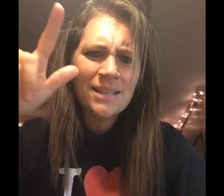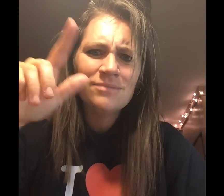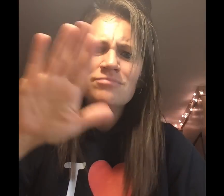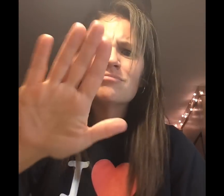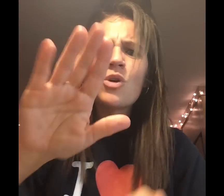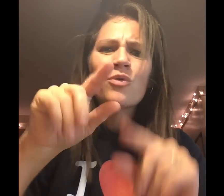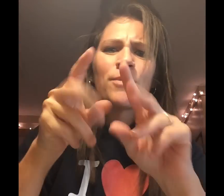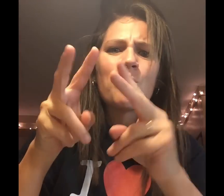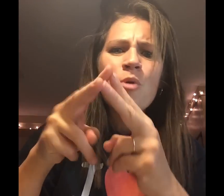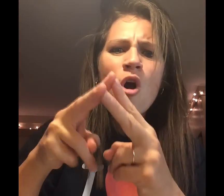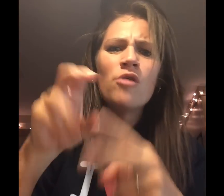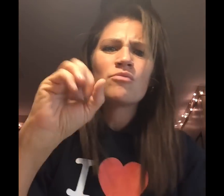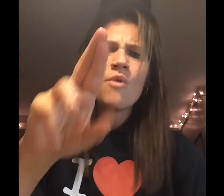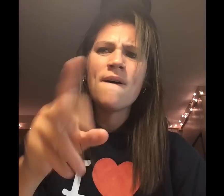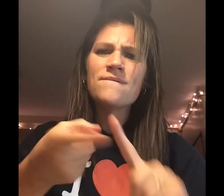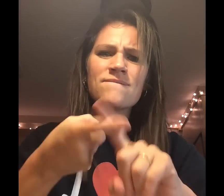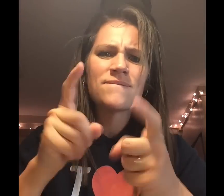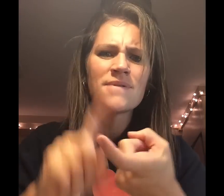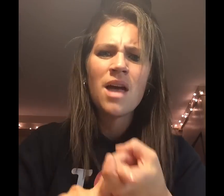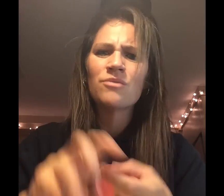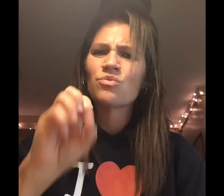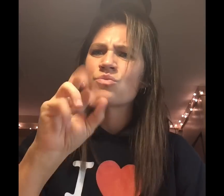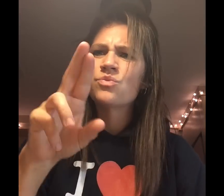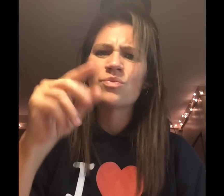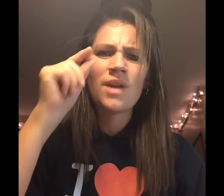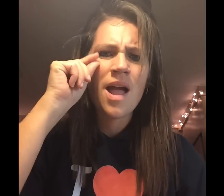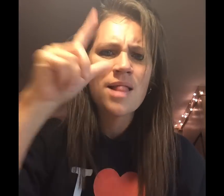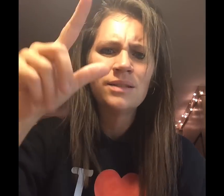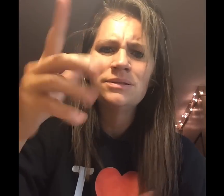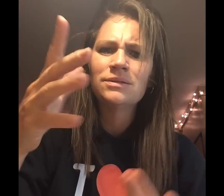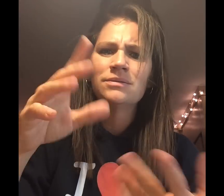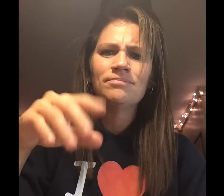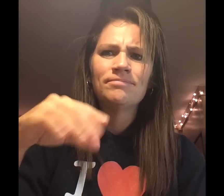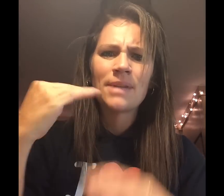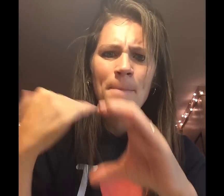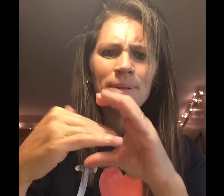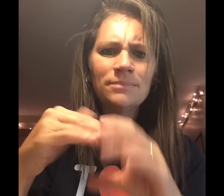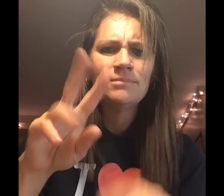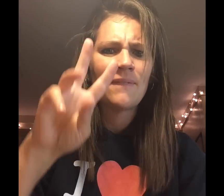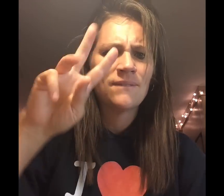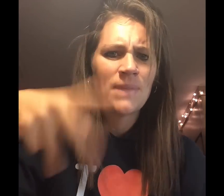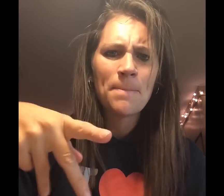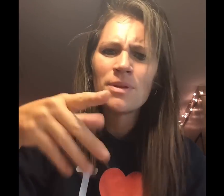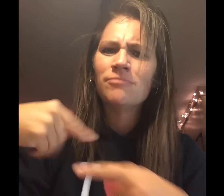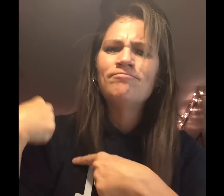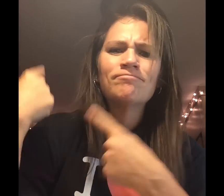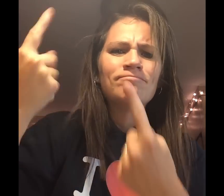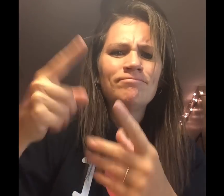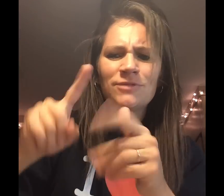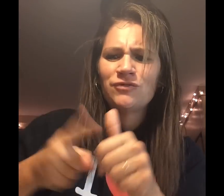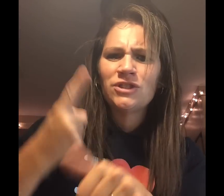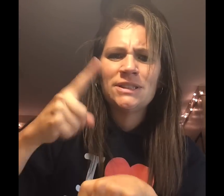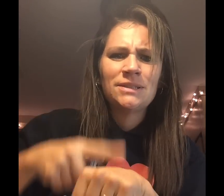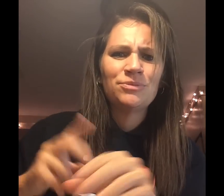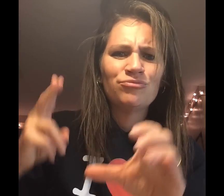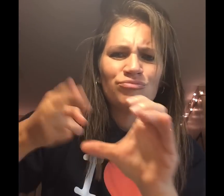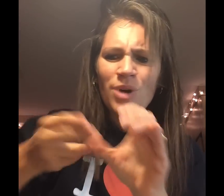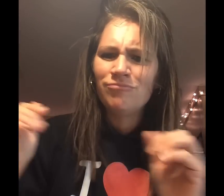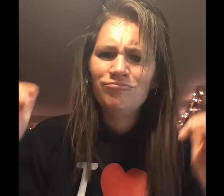can play. Build its town with a new clock. Or paint while wearing cloth.